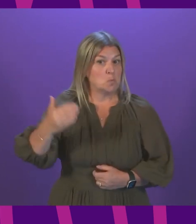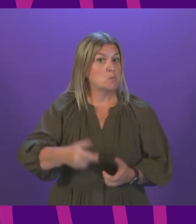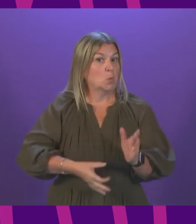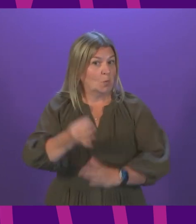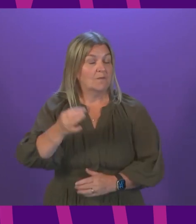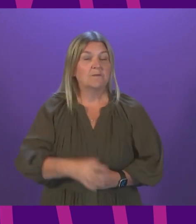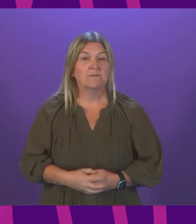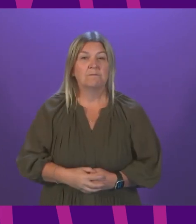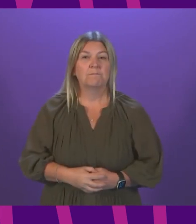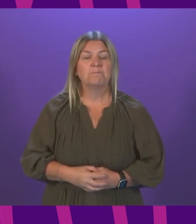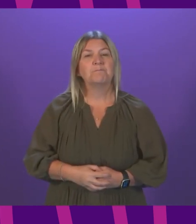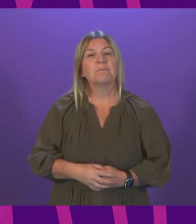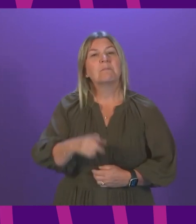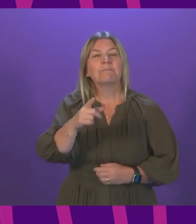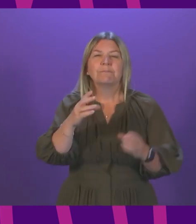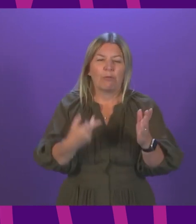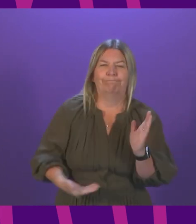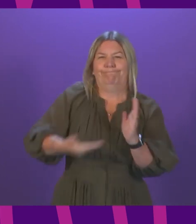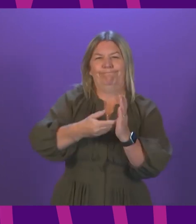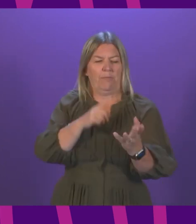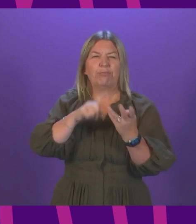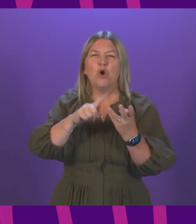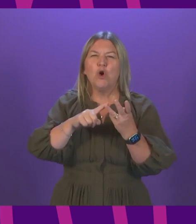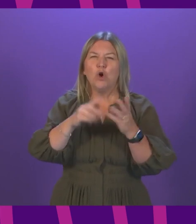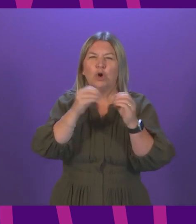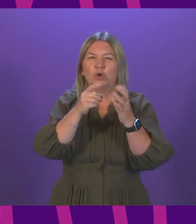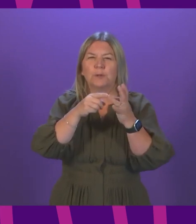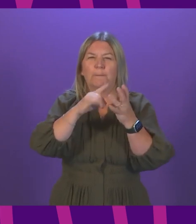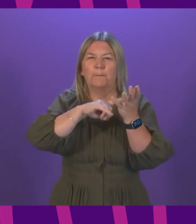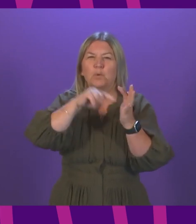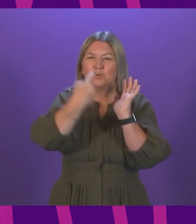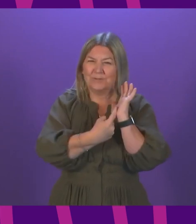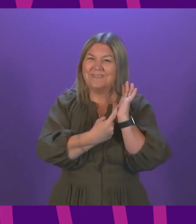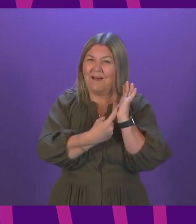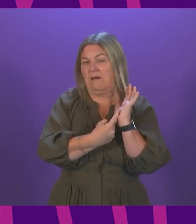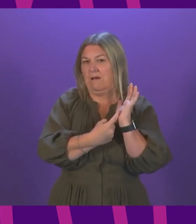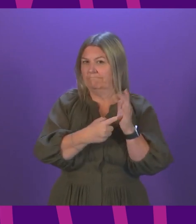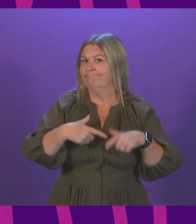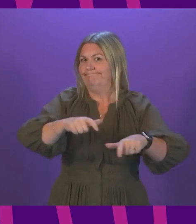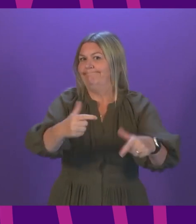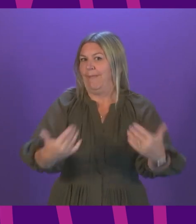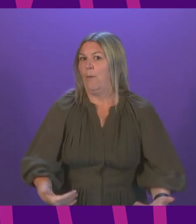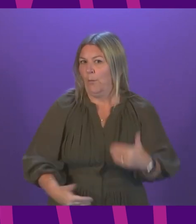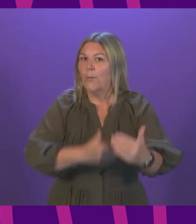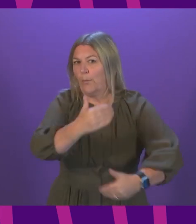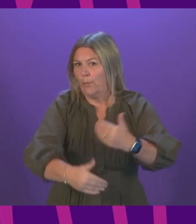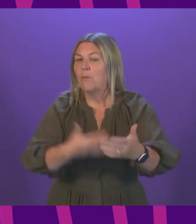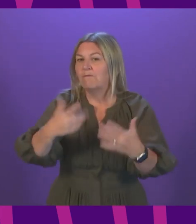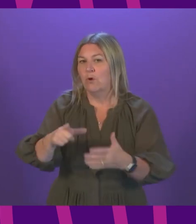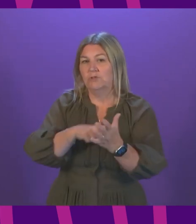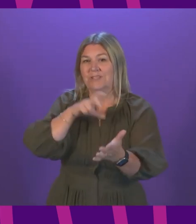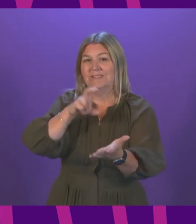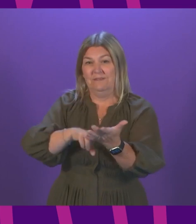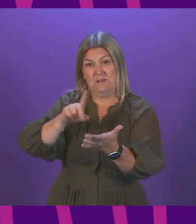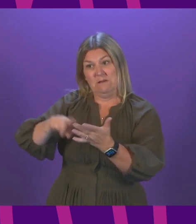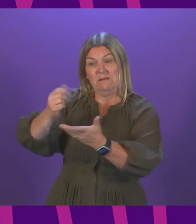Additionally, the programme of booster vaccinations is now underway in line with the advice received last week from the JCVI. Care home